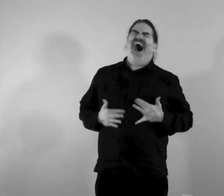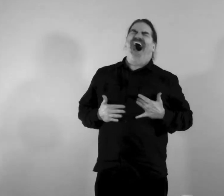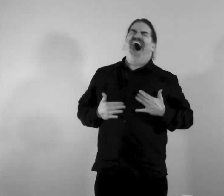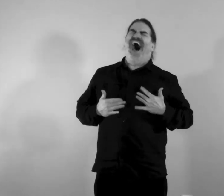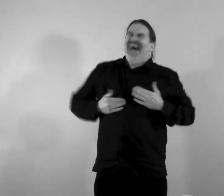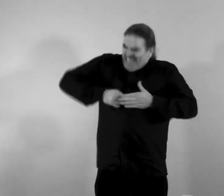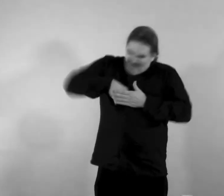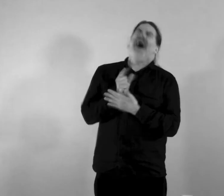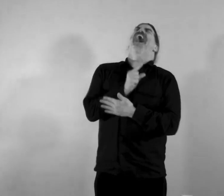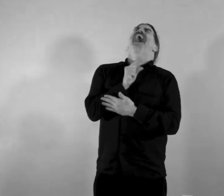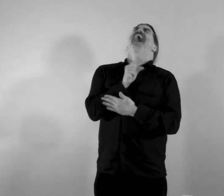bird sings,